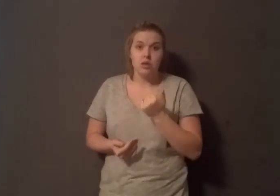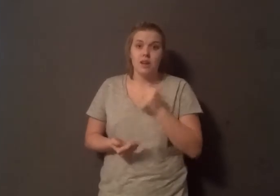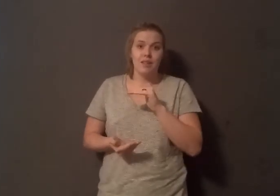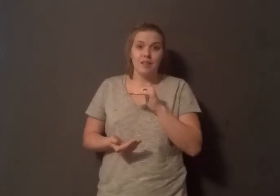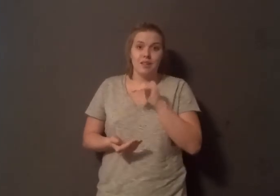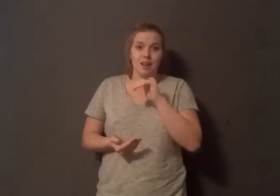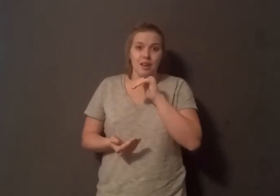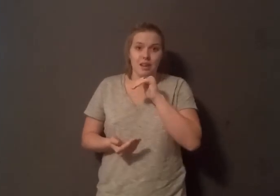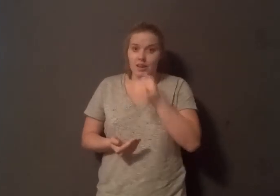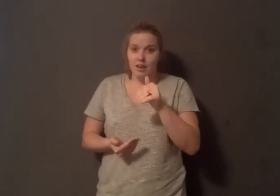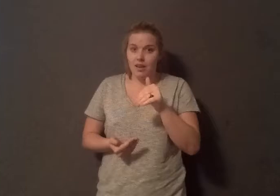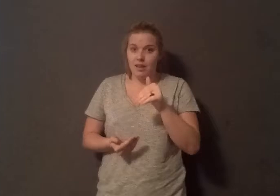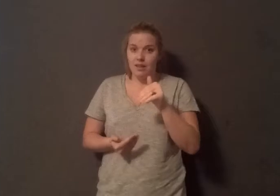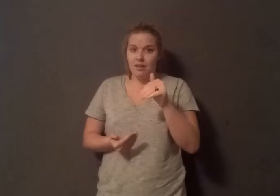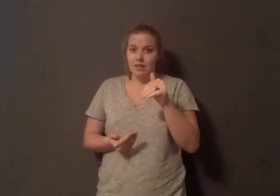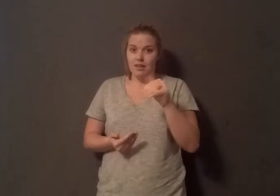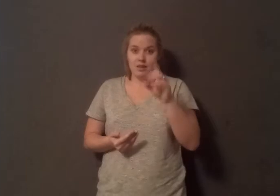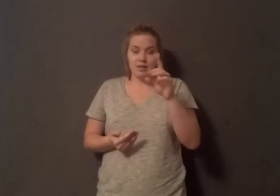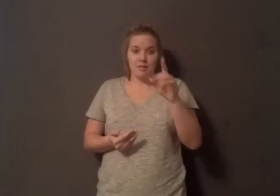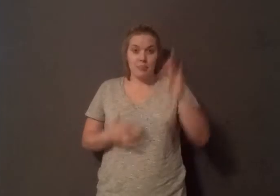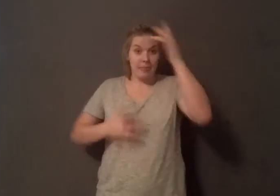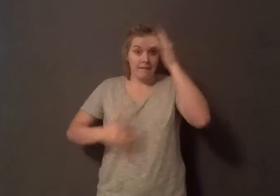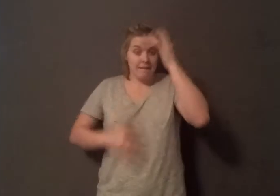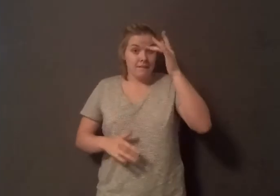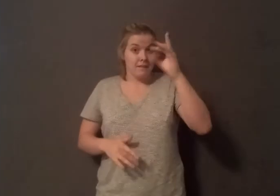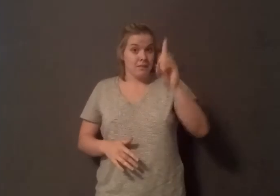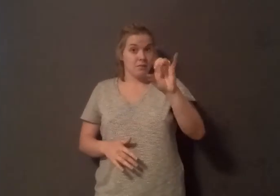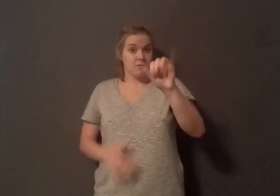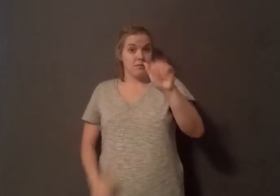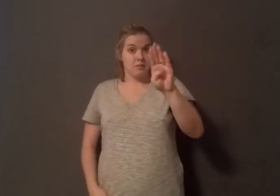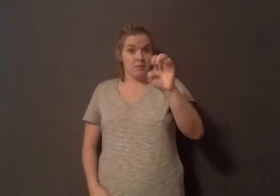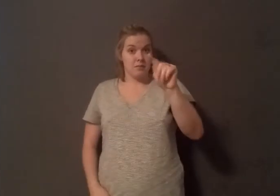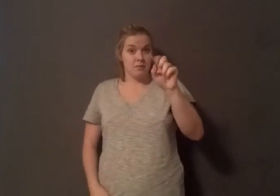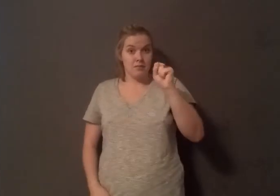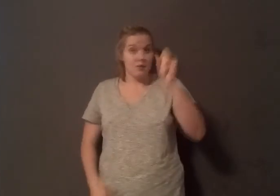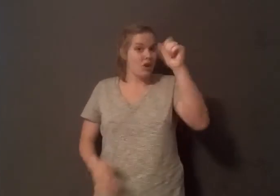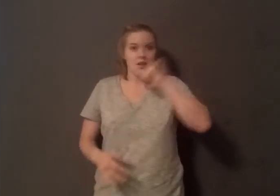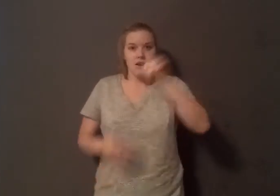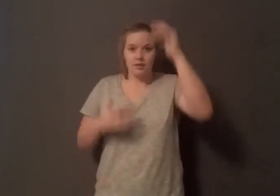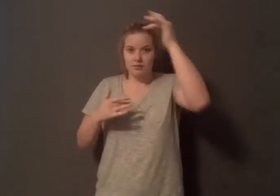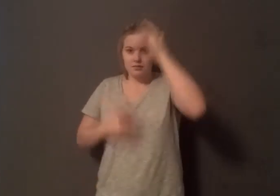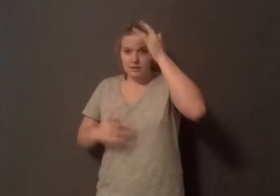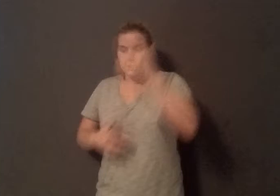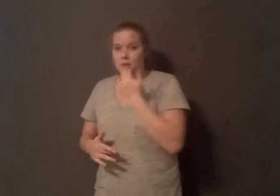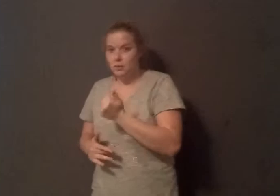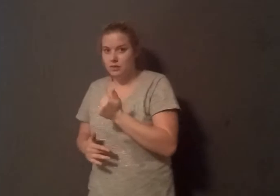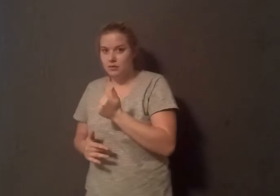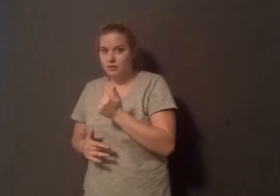caused by eating a high-carbohydrate diet, and it's not caused by eating sugar. The cause of diabetes is a diet that builds up the amount of